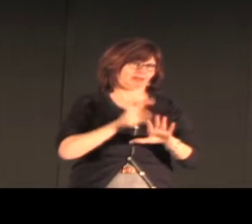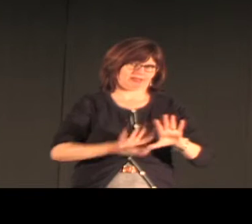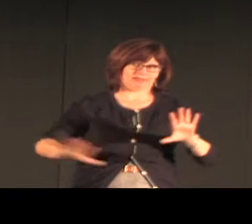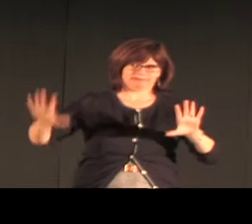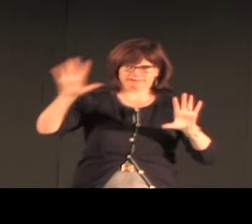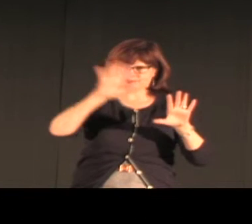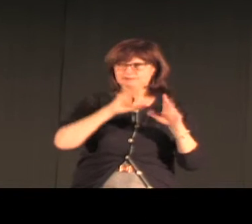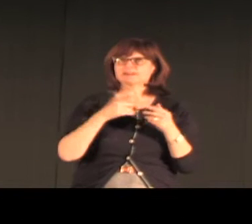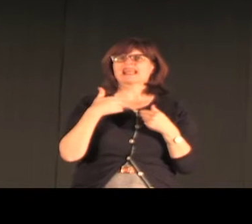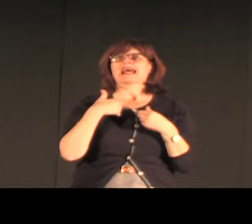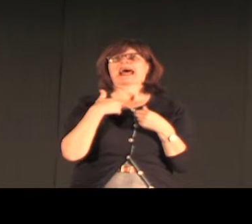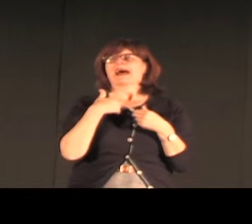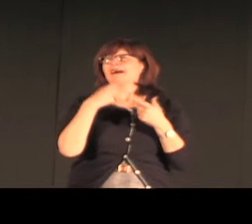Again, it's in southern Israel.